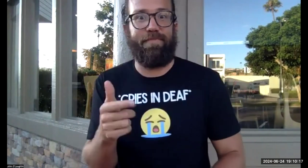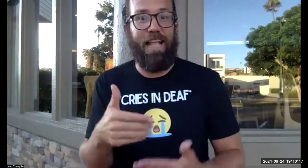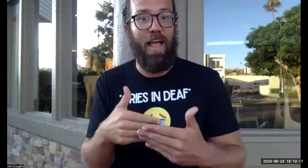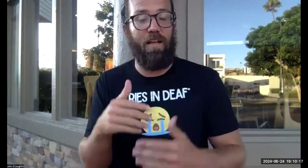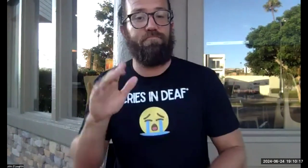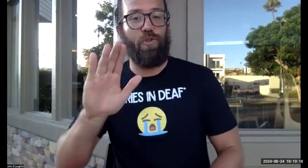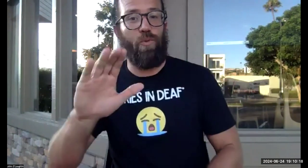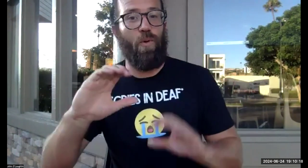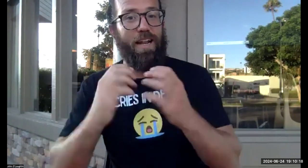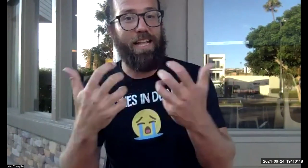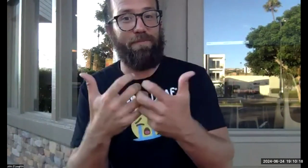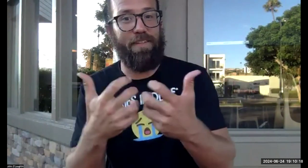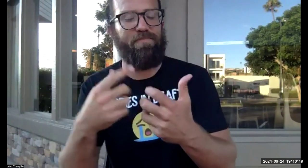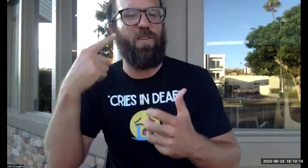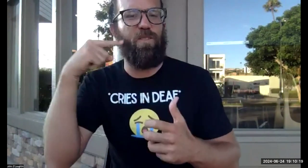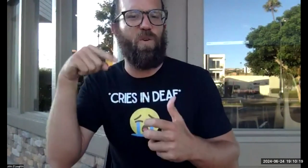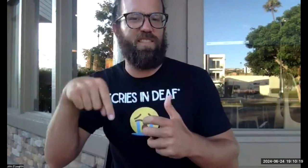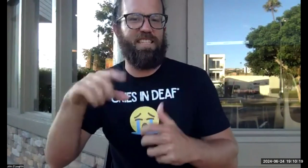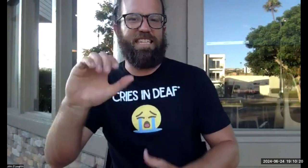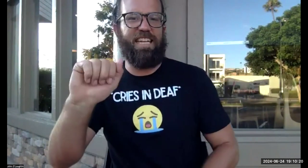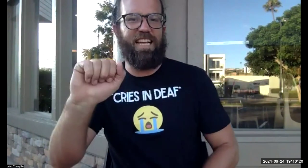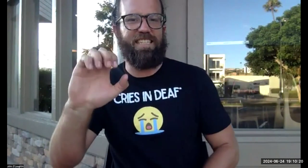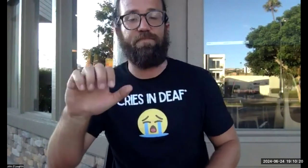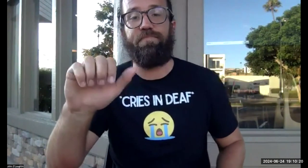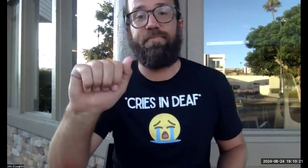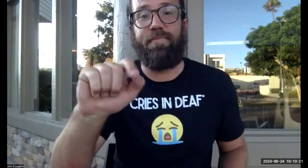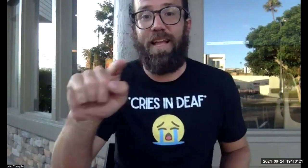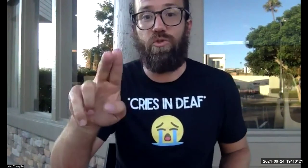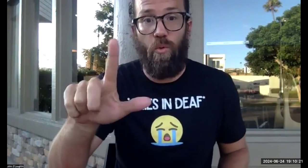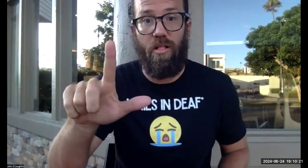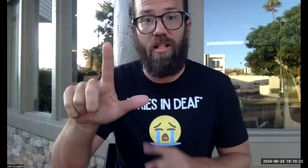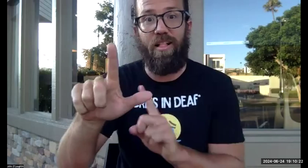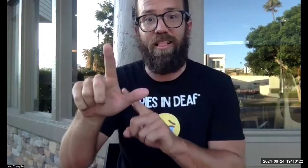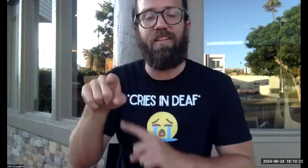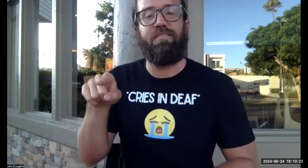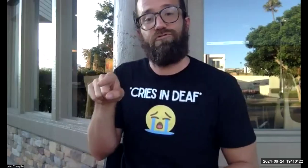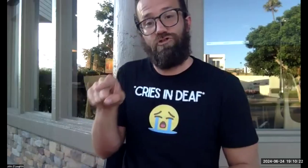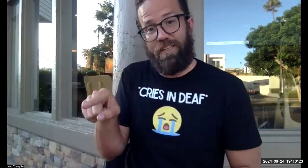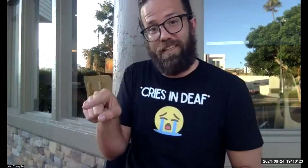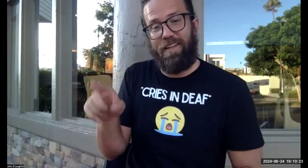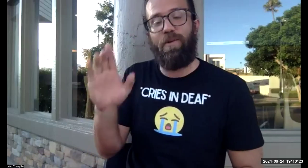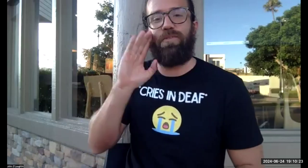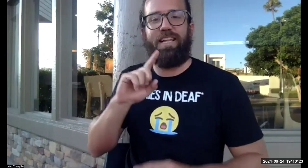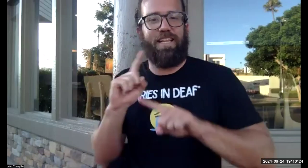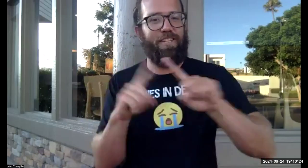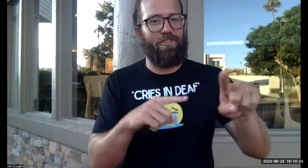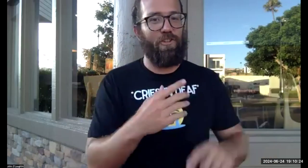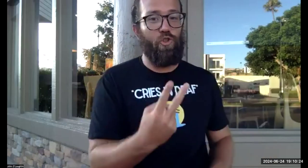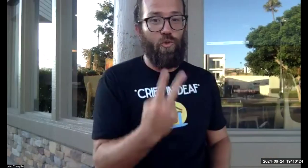to that. And then the next person, your classmate for this, uh, case, it will be this